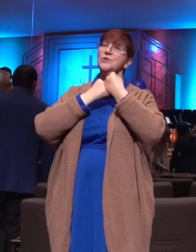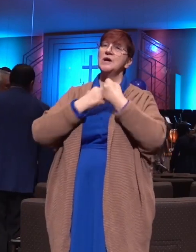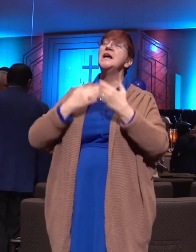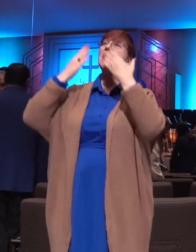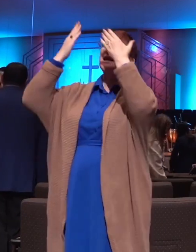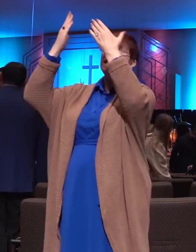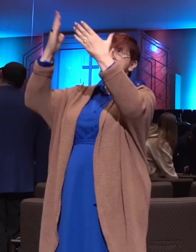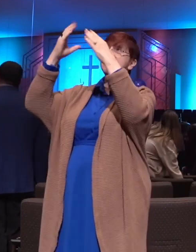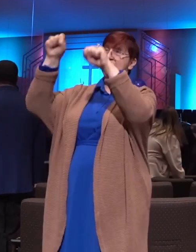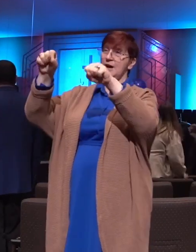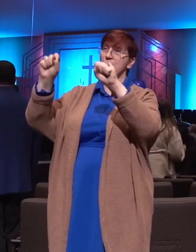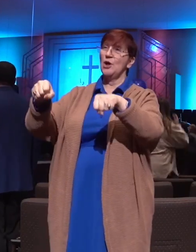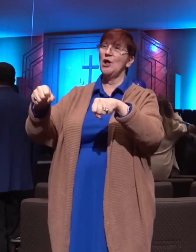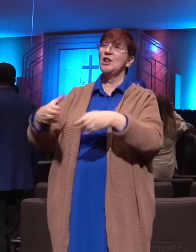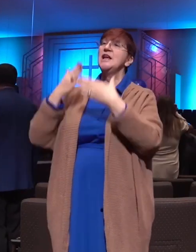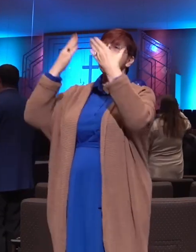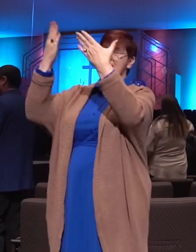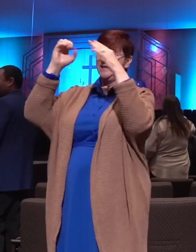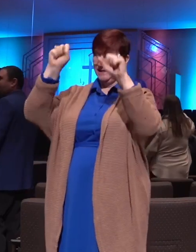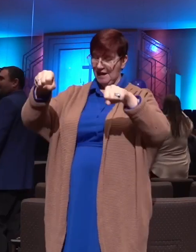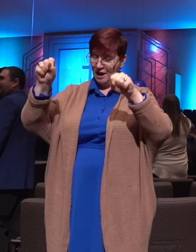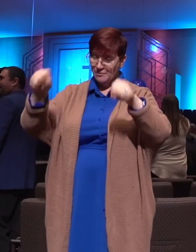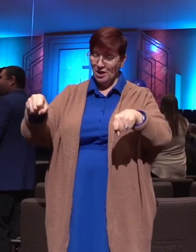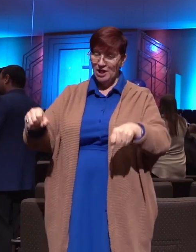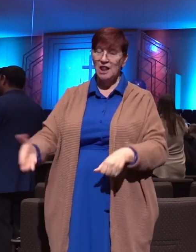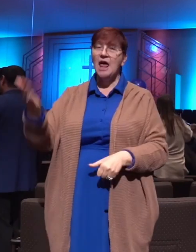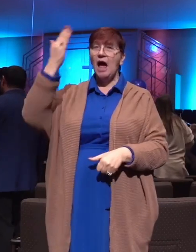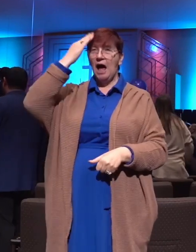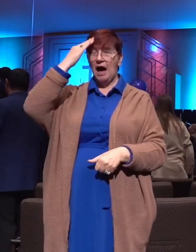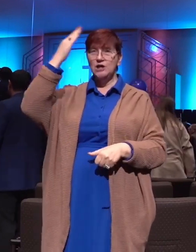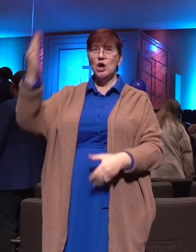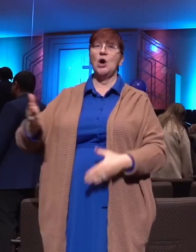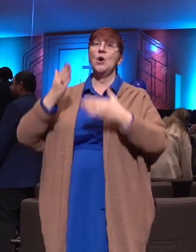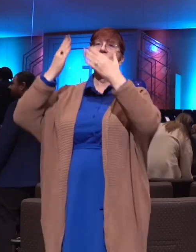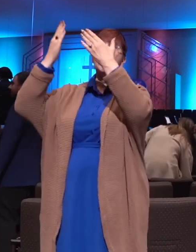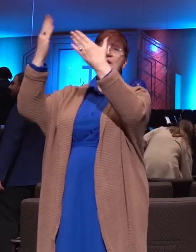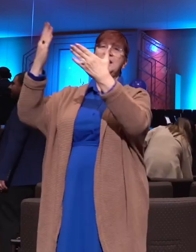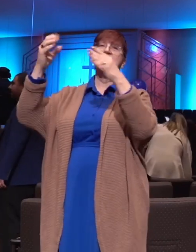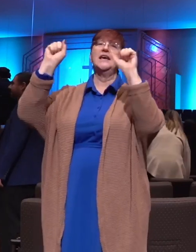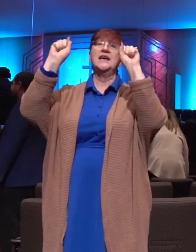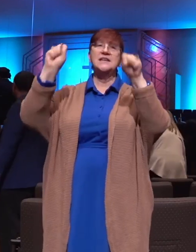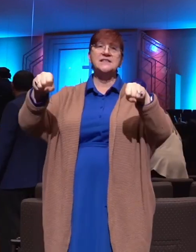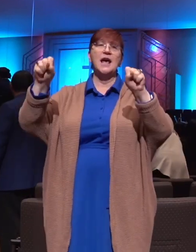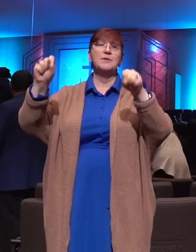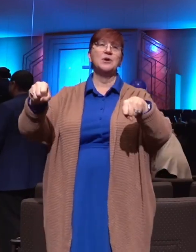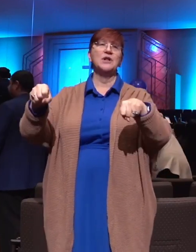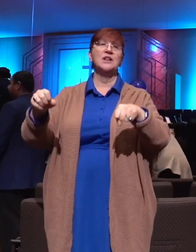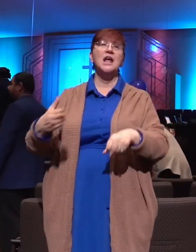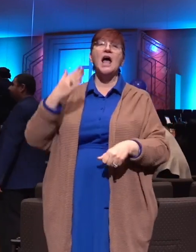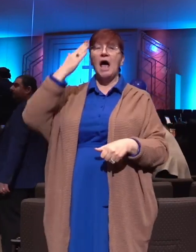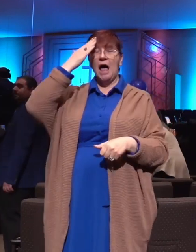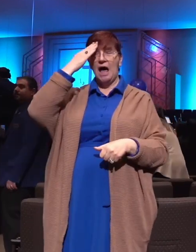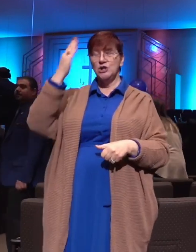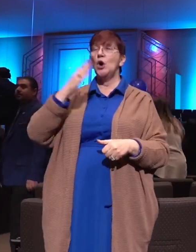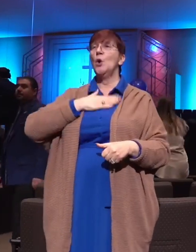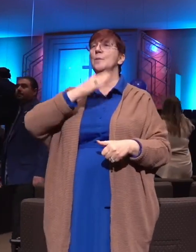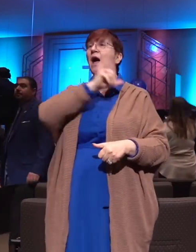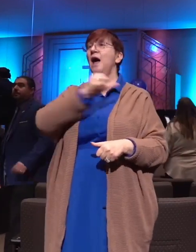He's able, He's able, I know He's able, I know my